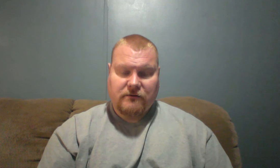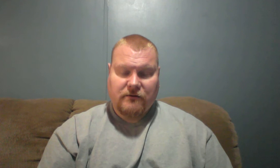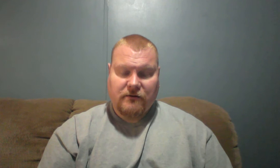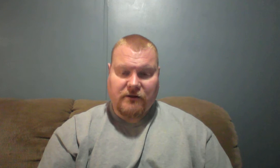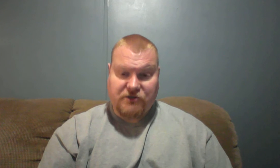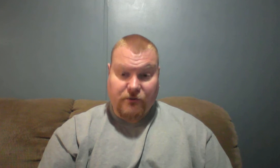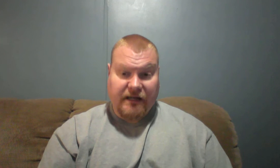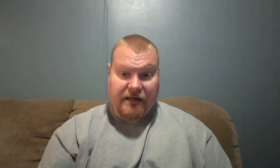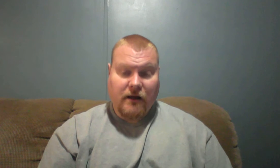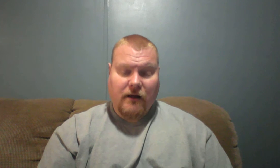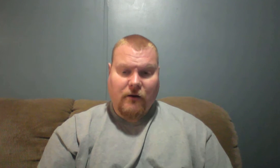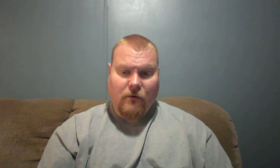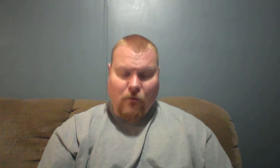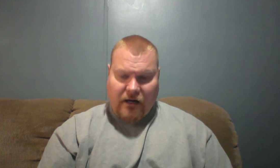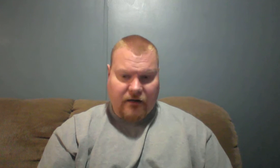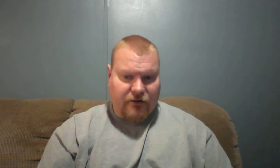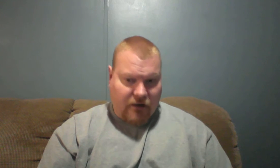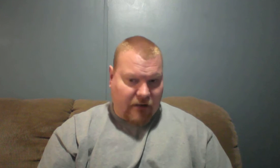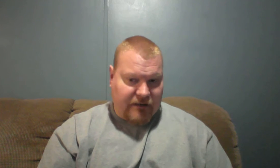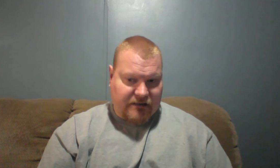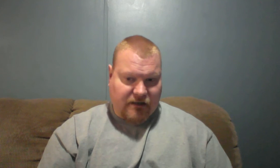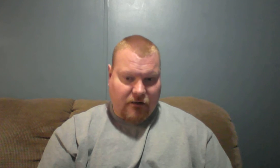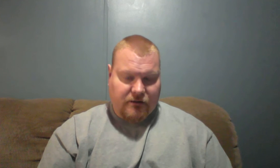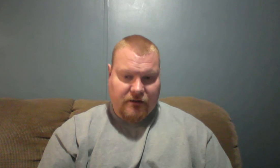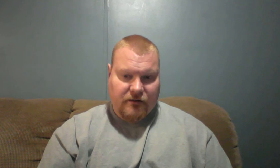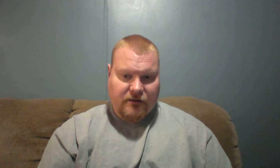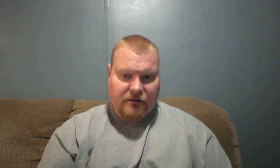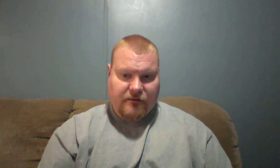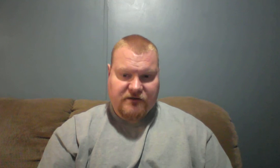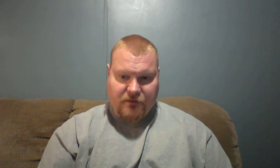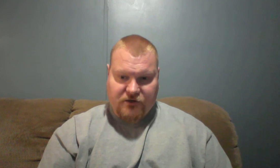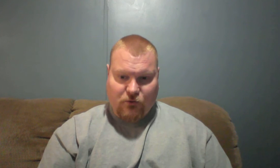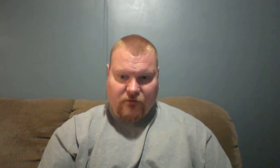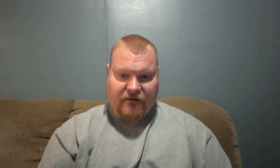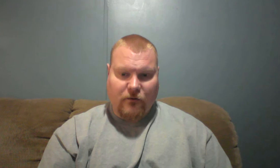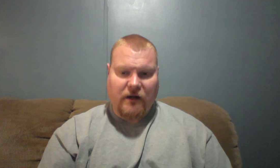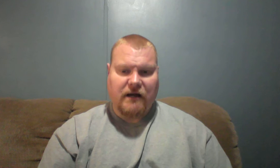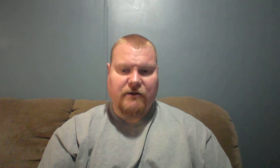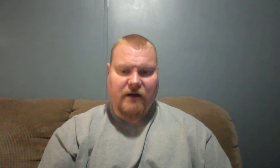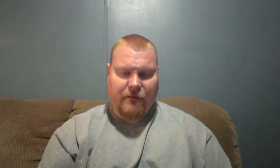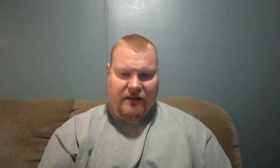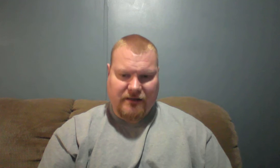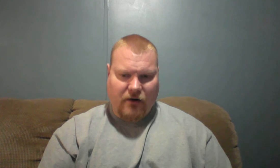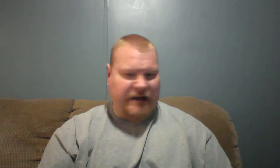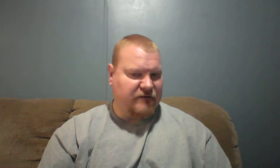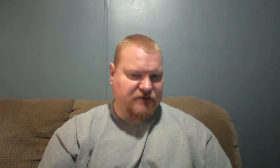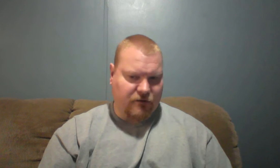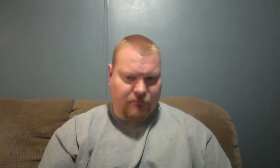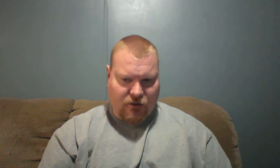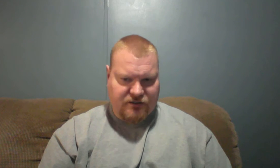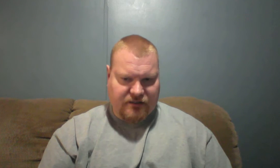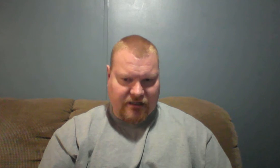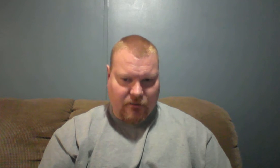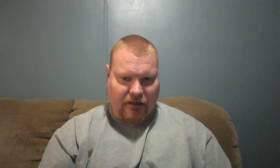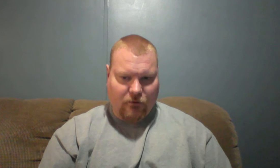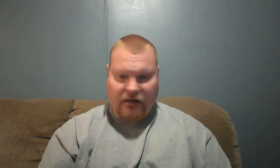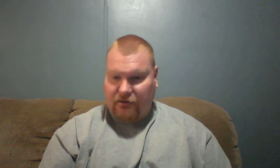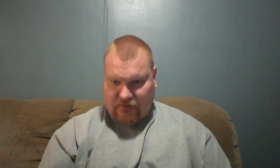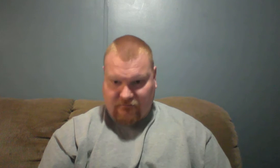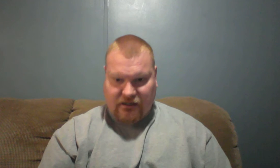because you need it. Why are you not being taught spiritual warfare? Why are you not being taught out of certain books in the Bible like Revelation?